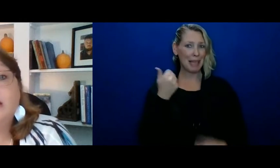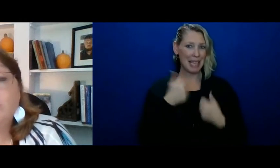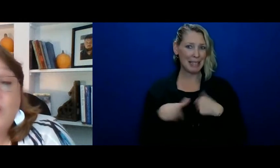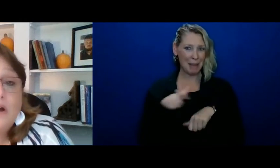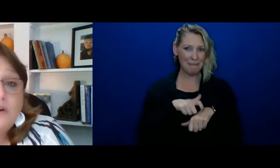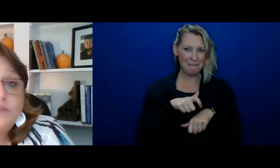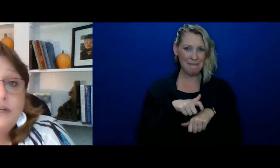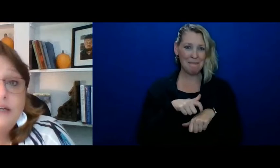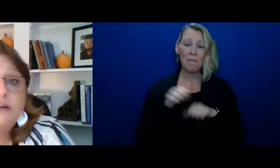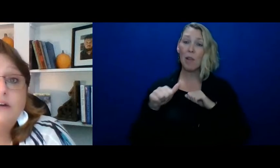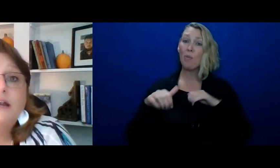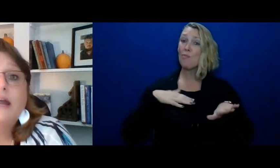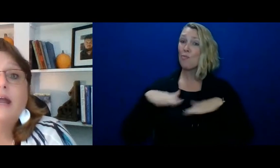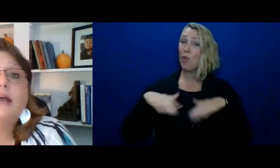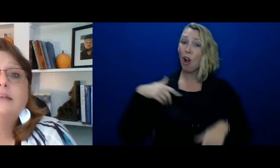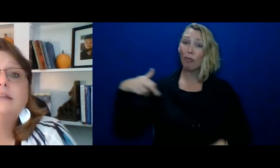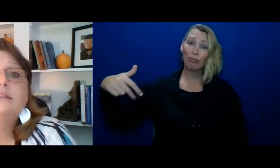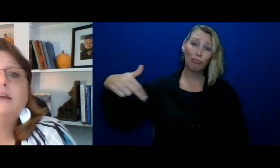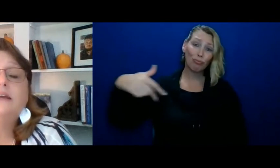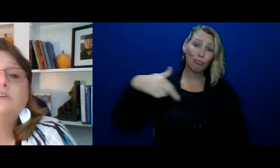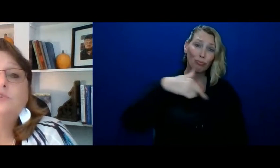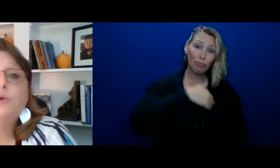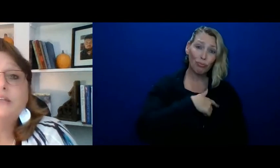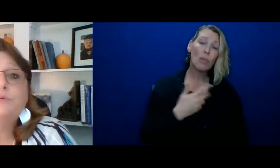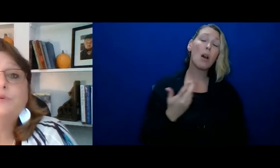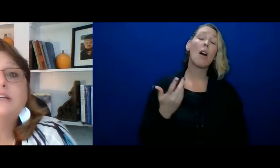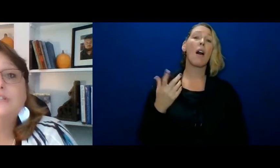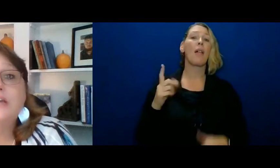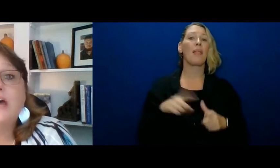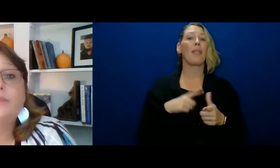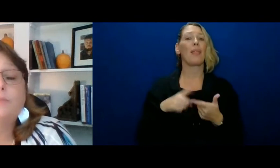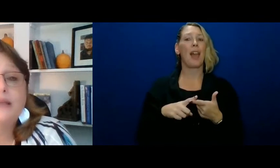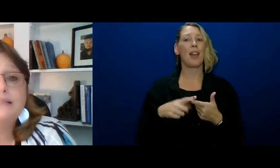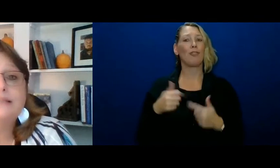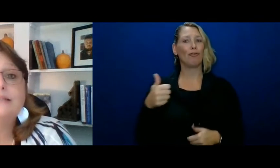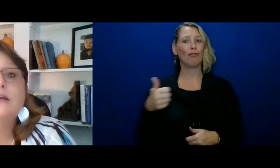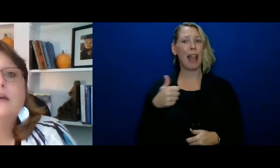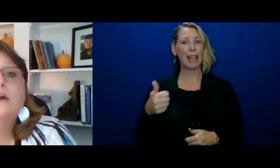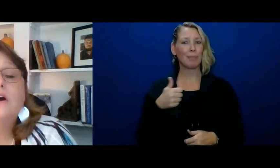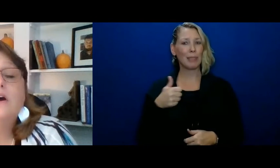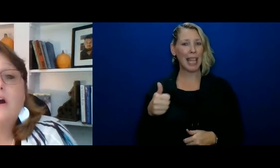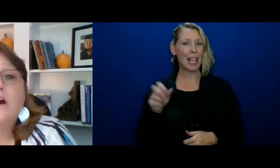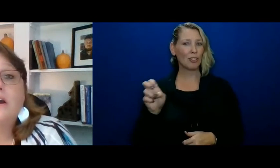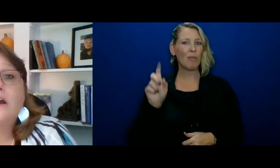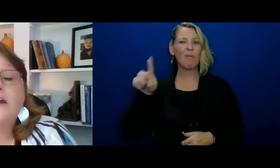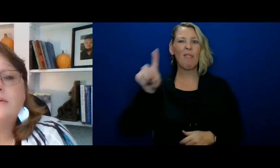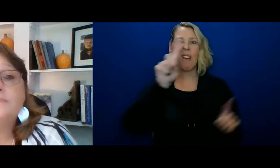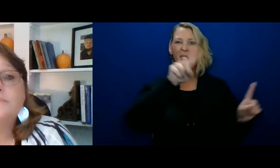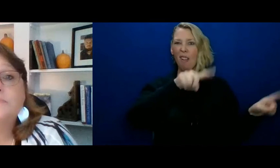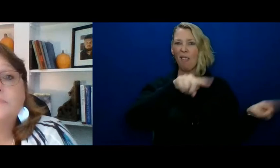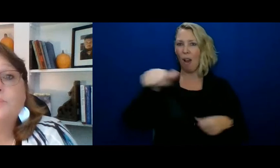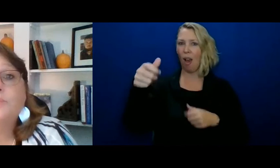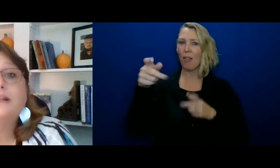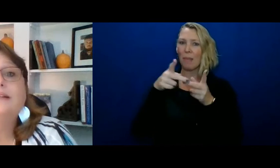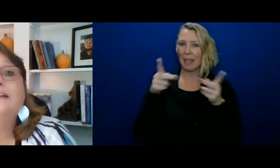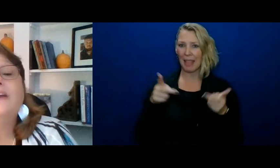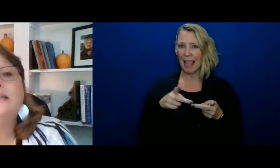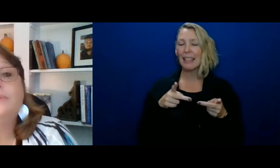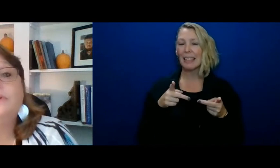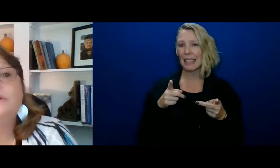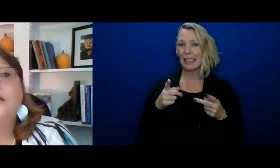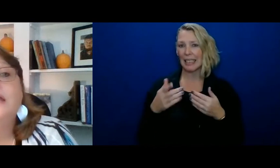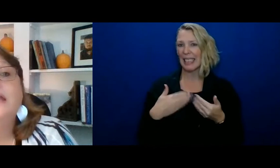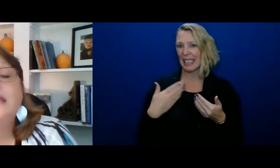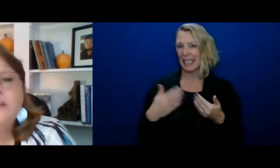he can walk over here. And then transportation to other places are readily